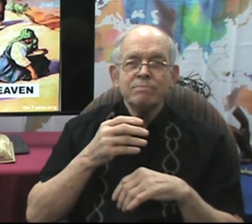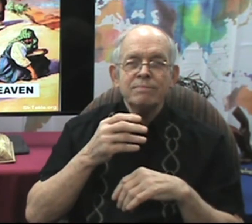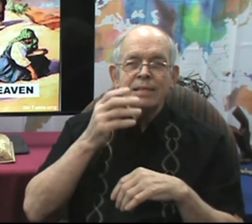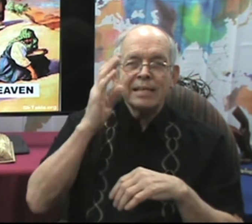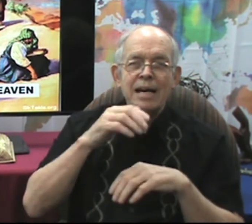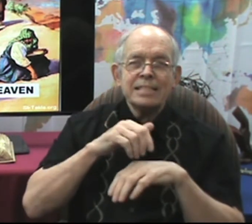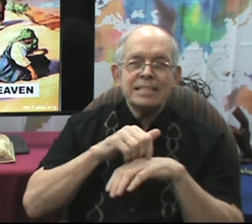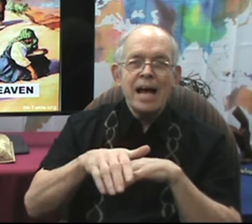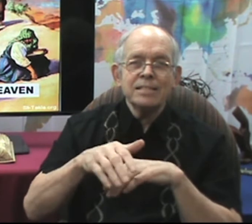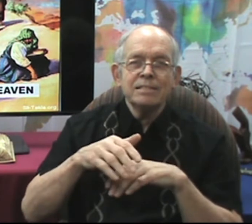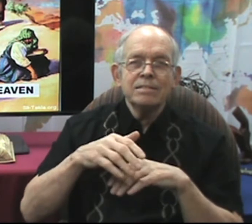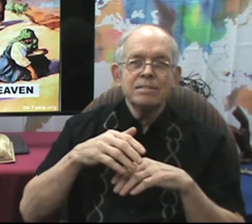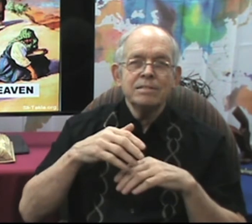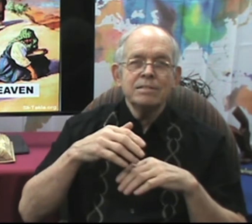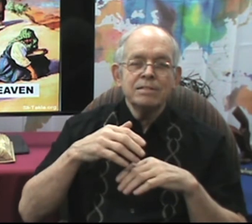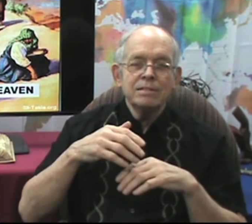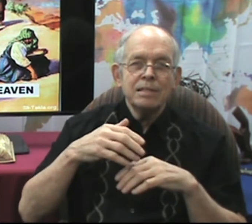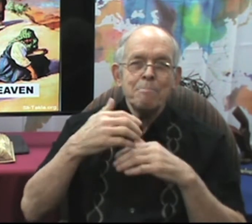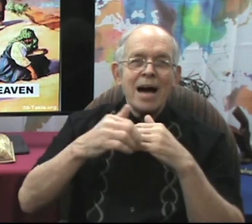Got to send. Mother.